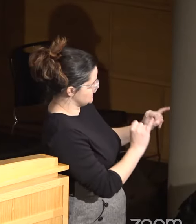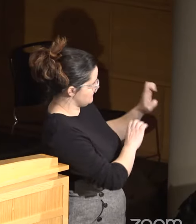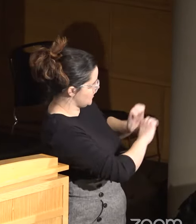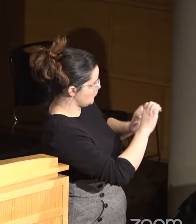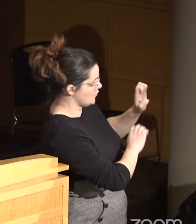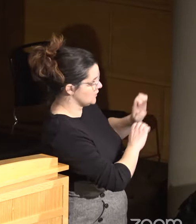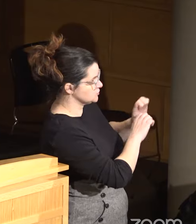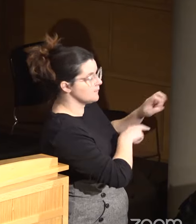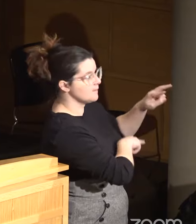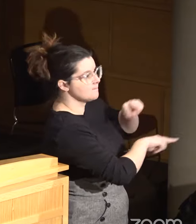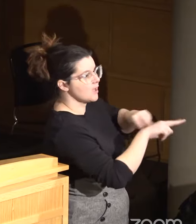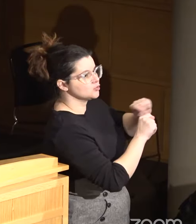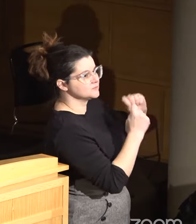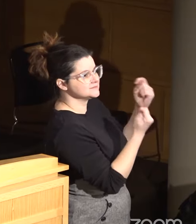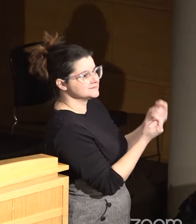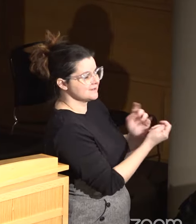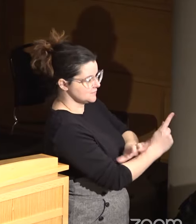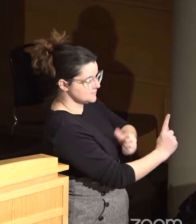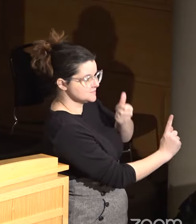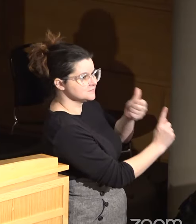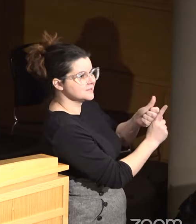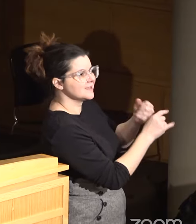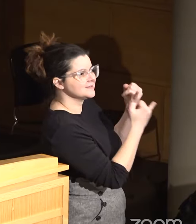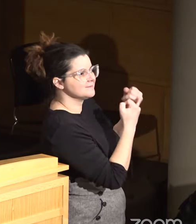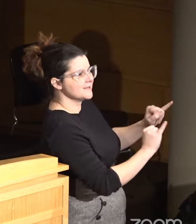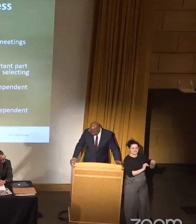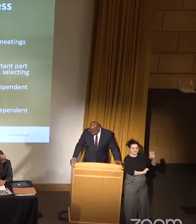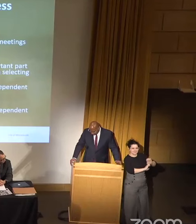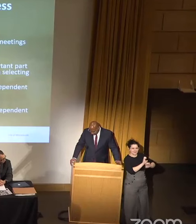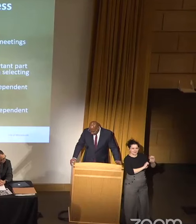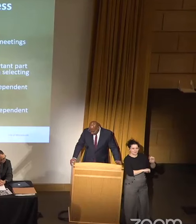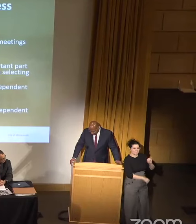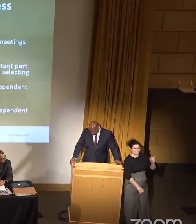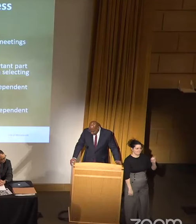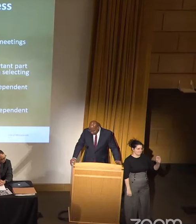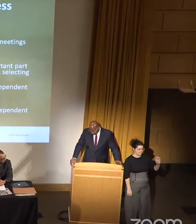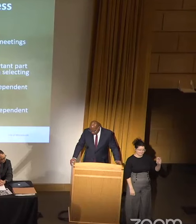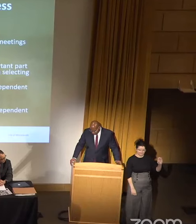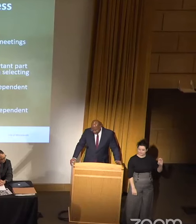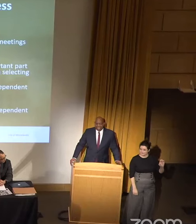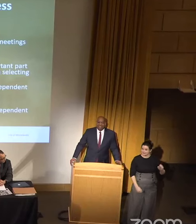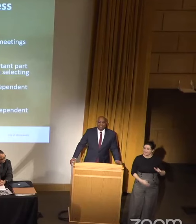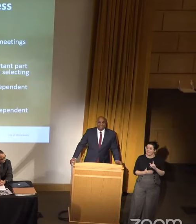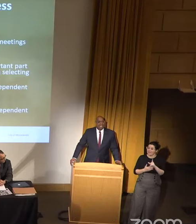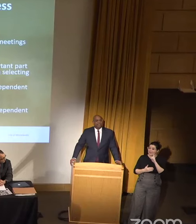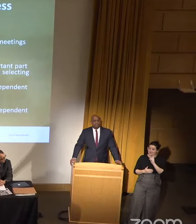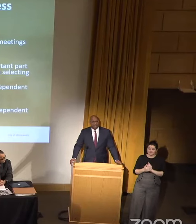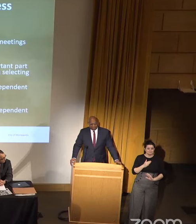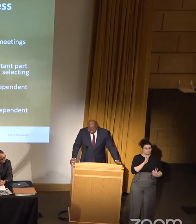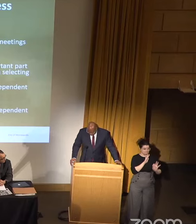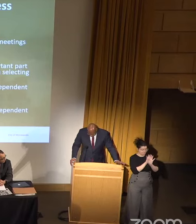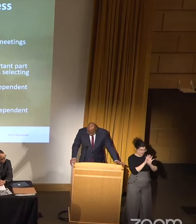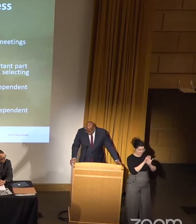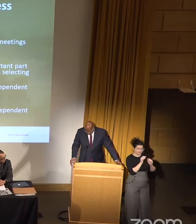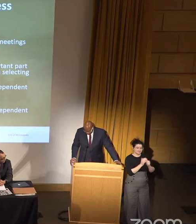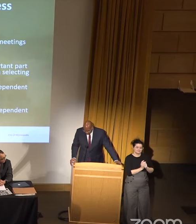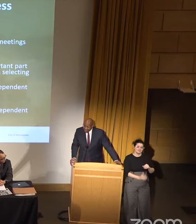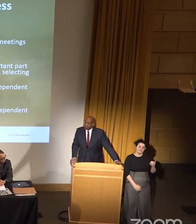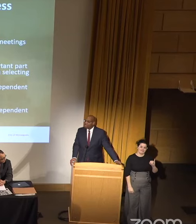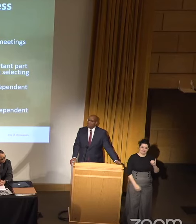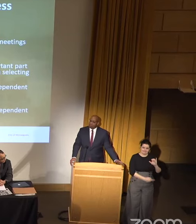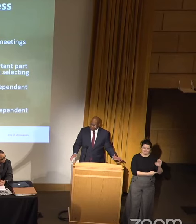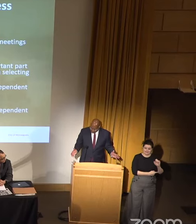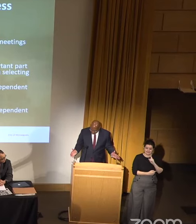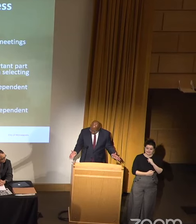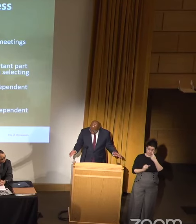team that is called an independent evaluator. As part of selecting the independent evaluator,